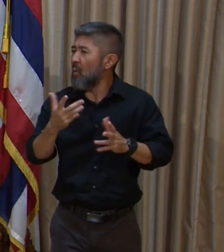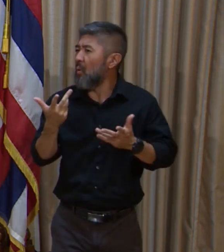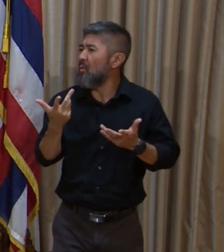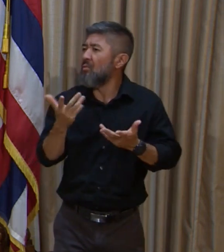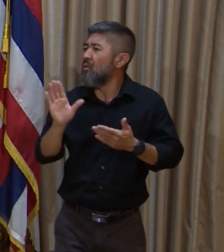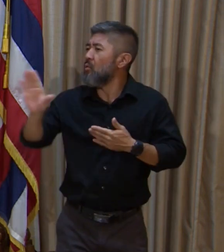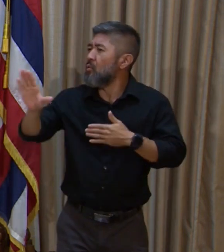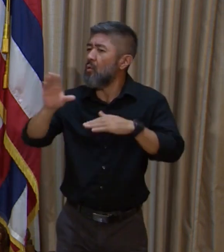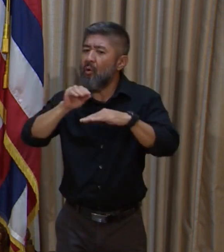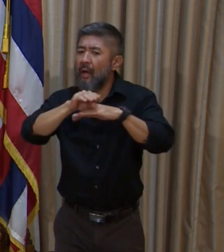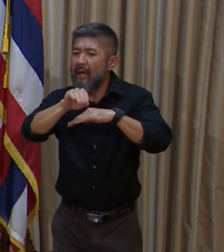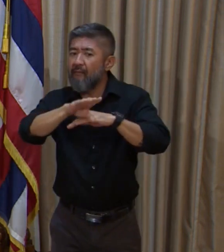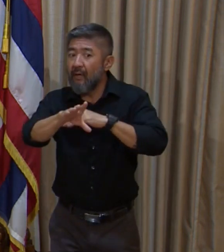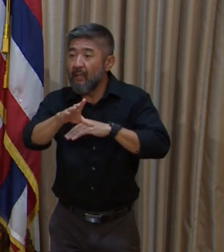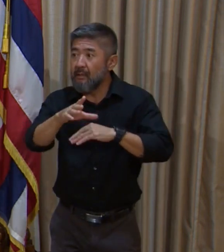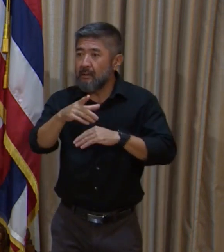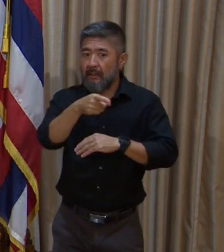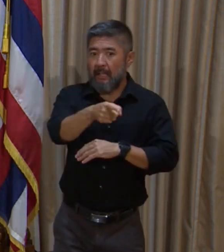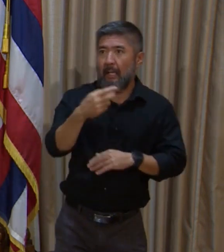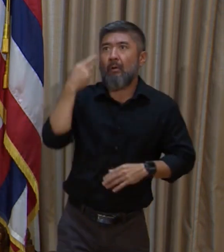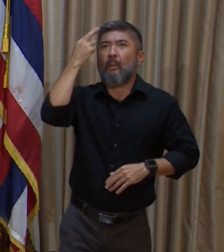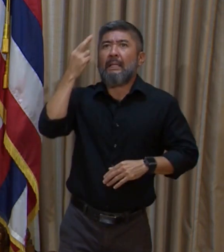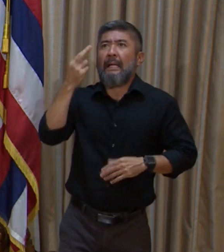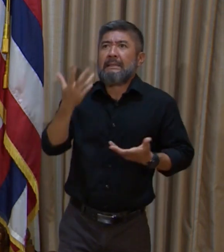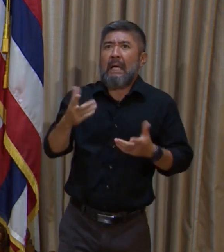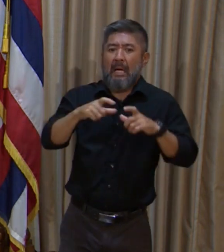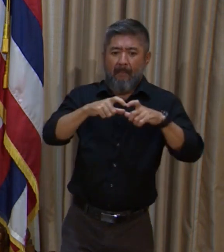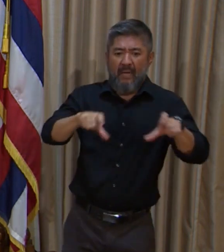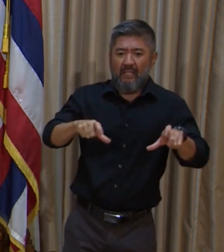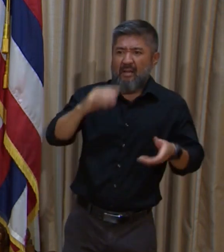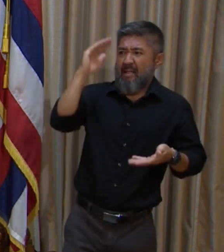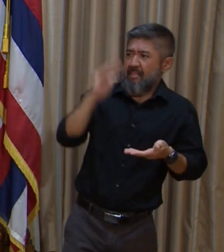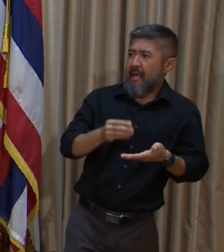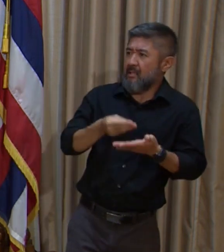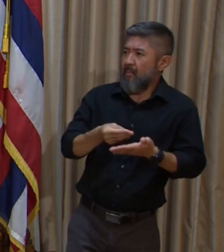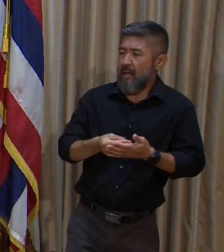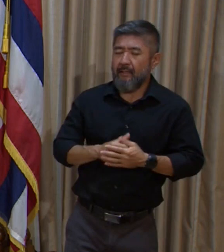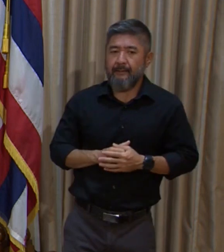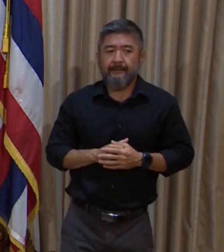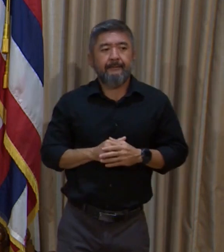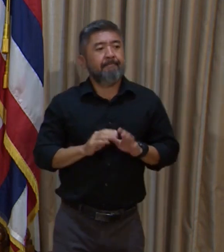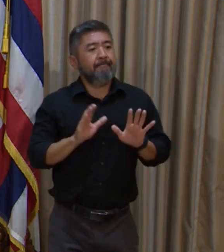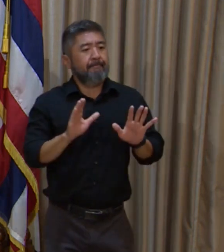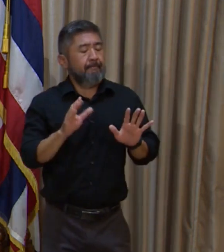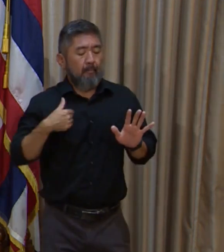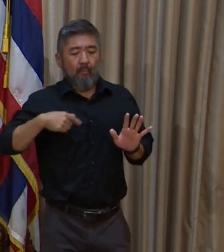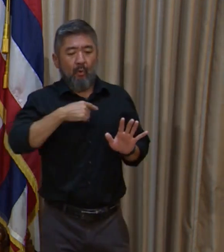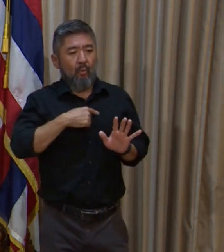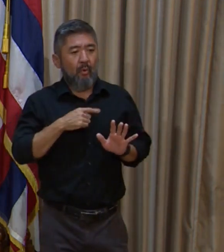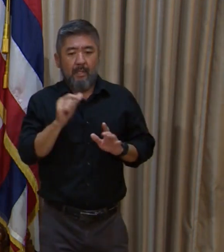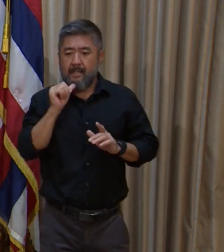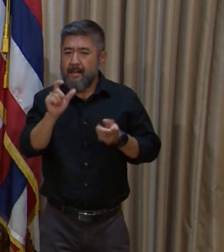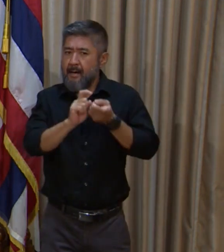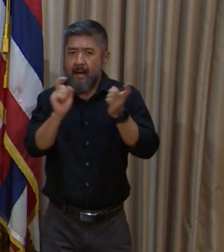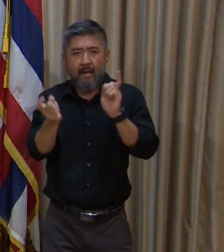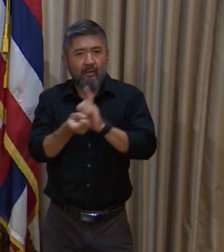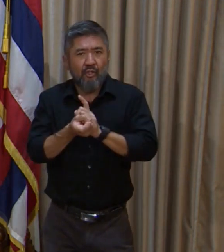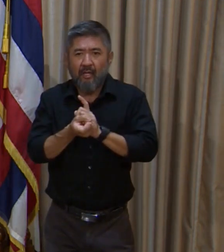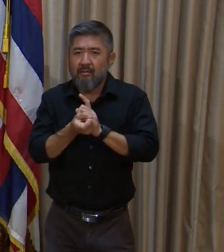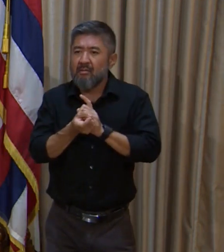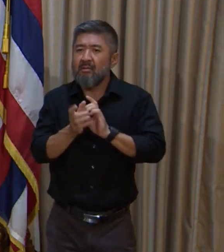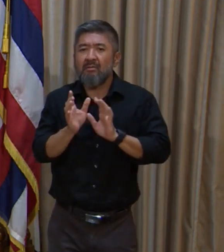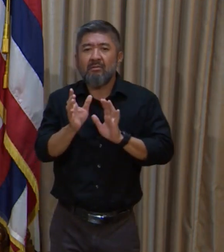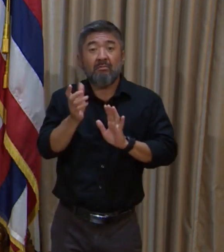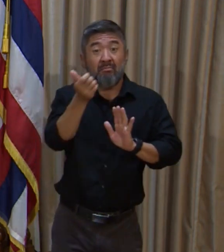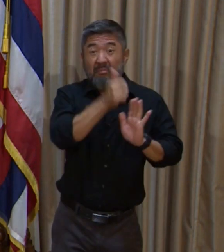are going to be facing lower paychecks because of these furloughs? You know, we are not going to be changing any of the current